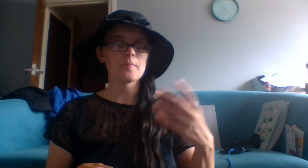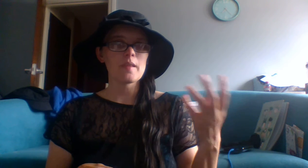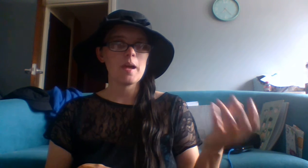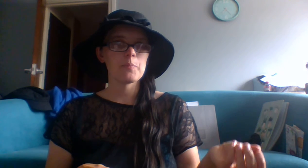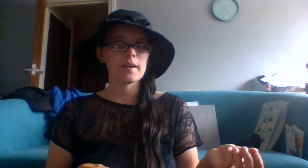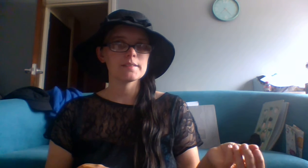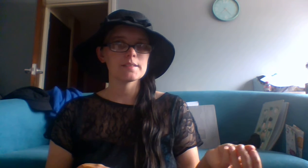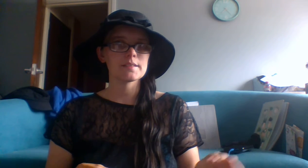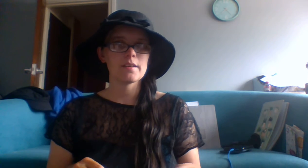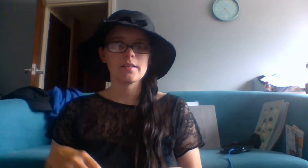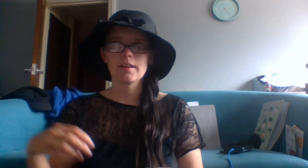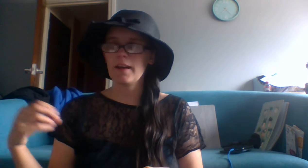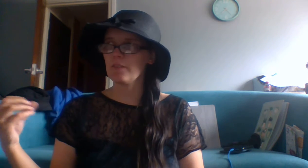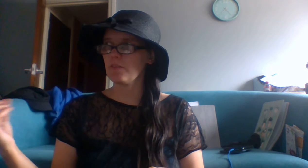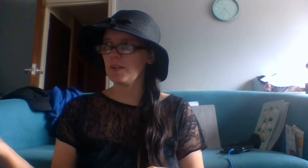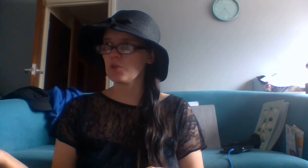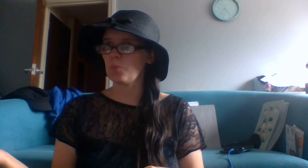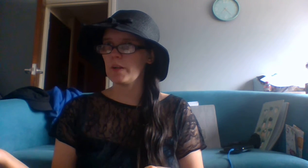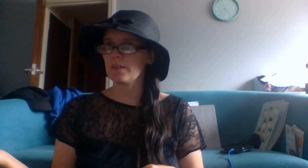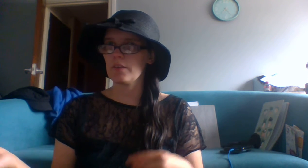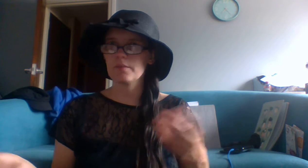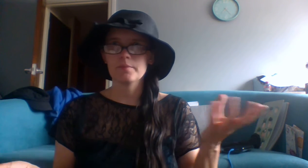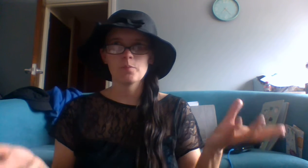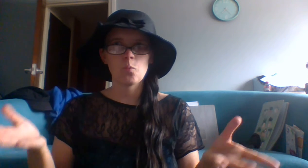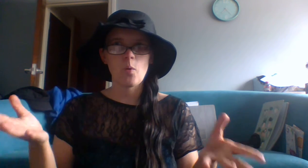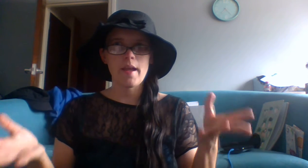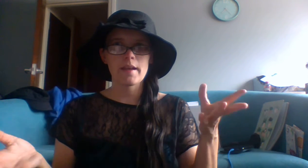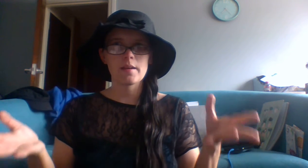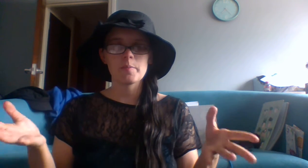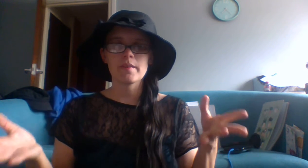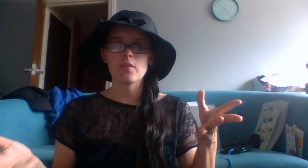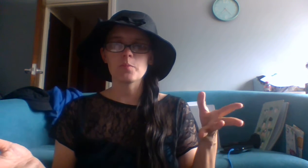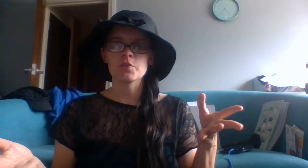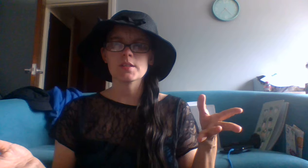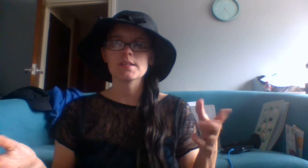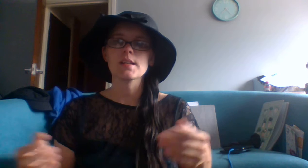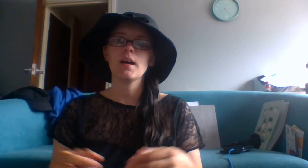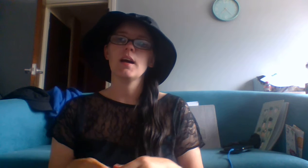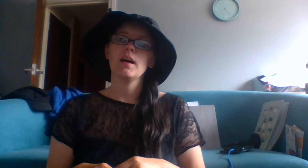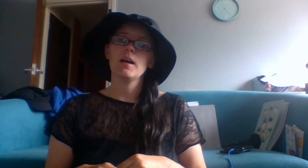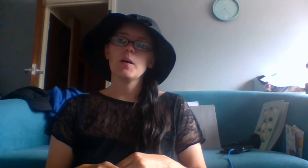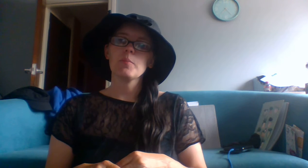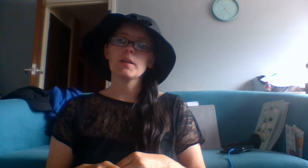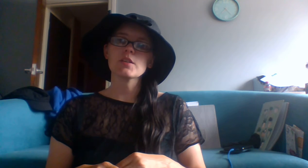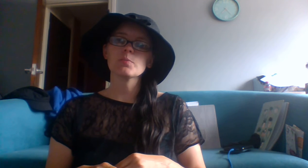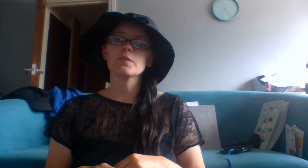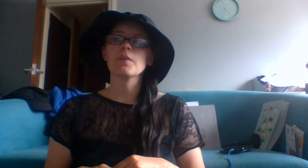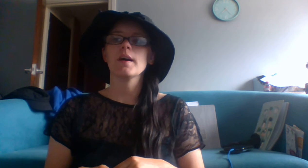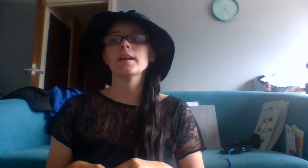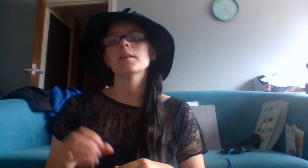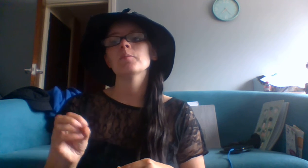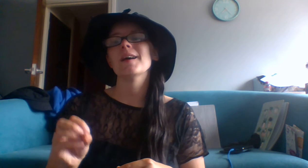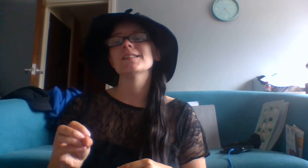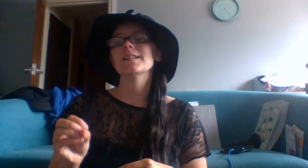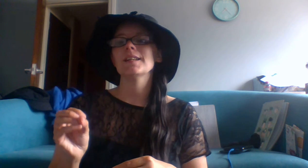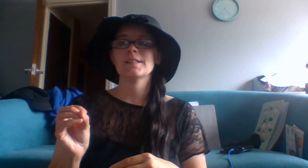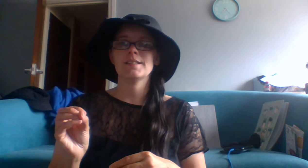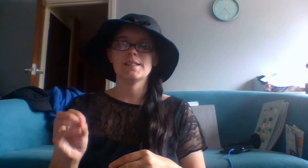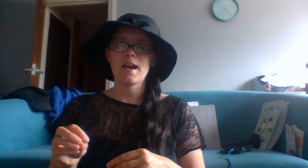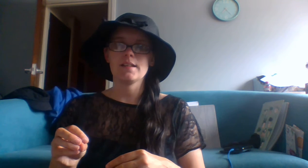A pregnant girl, a rich widow, weighing up his options. Police would find Bessie dead,